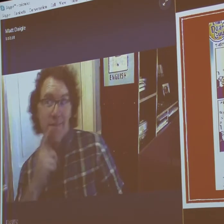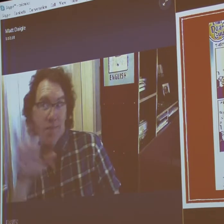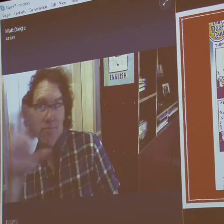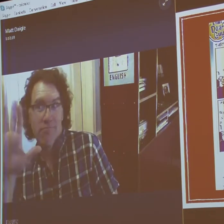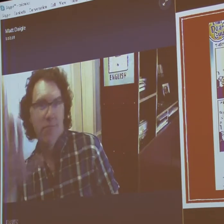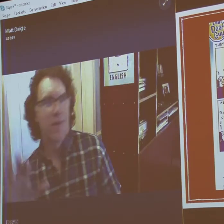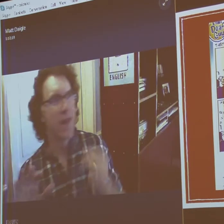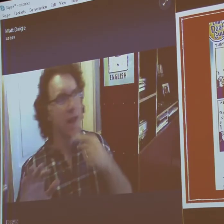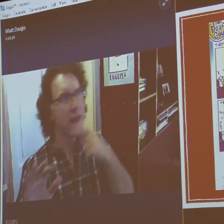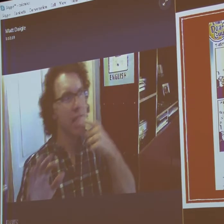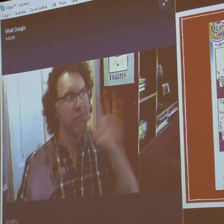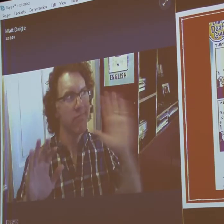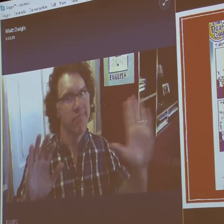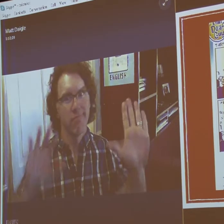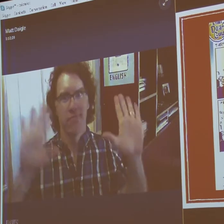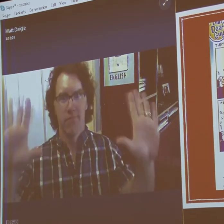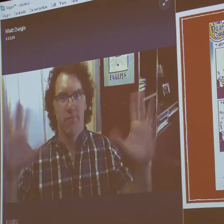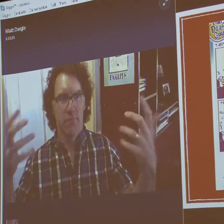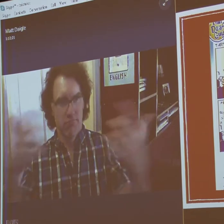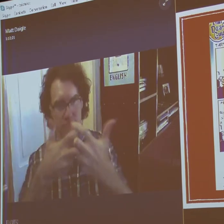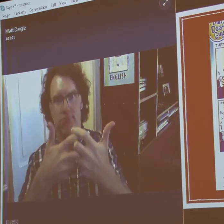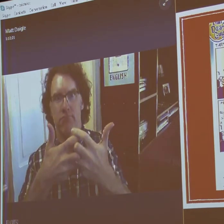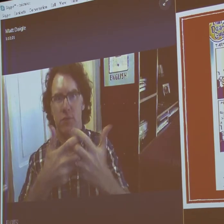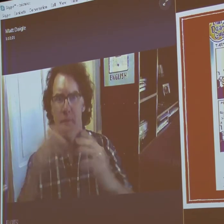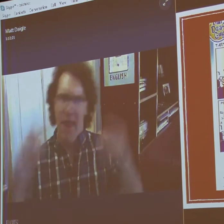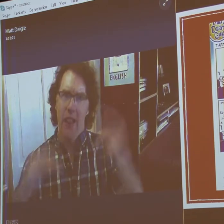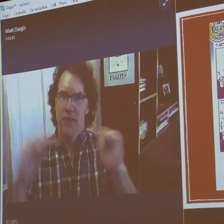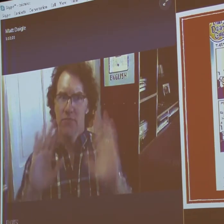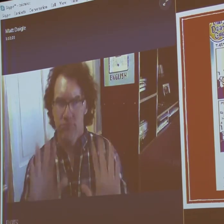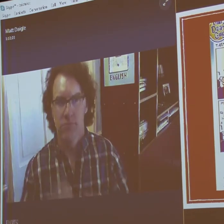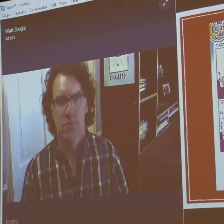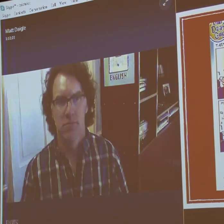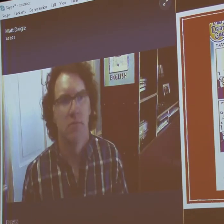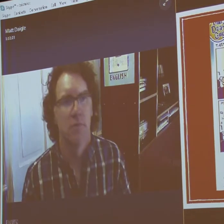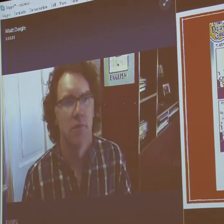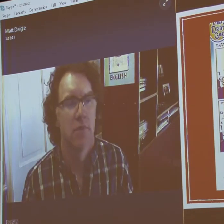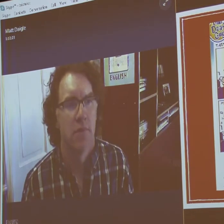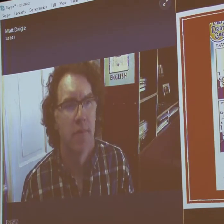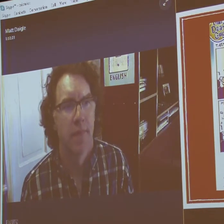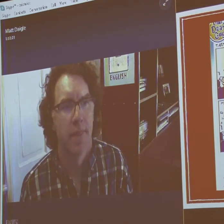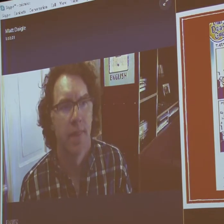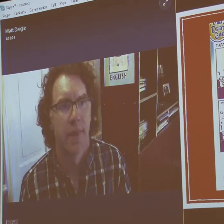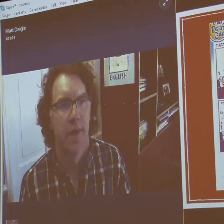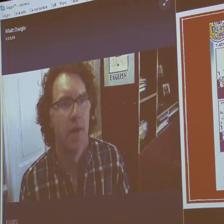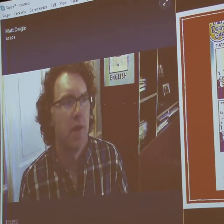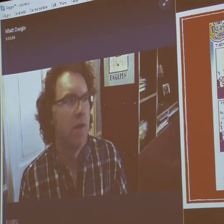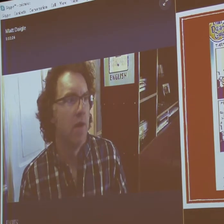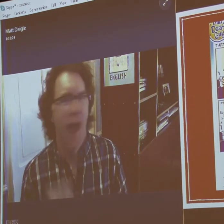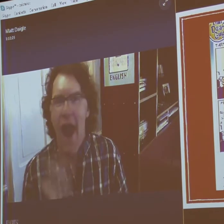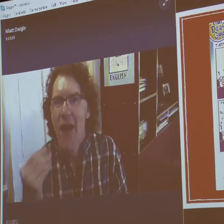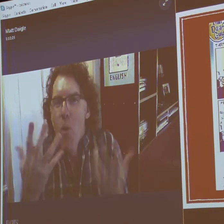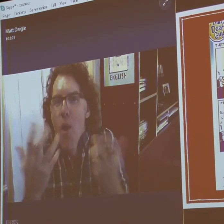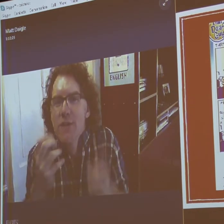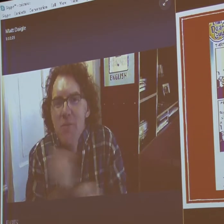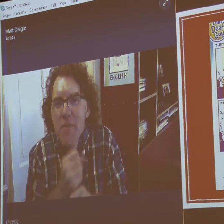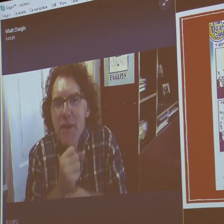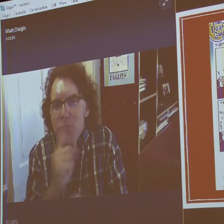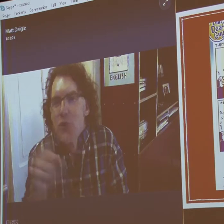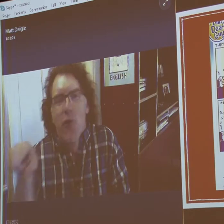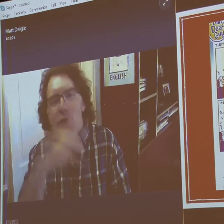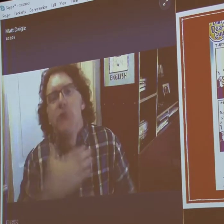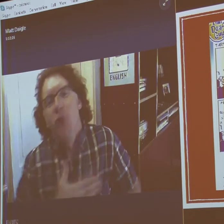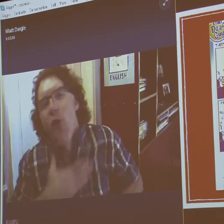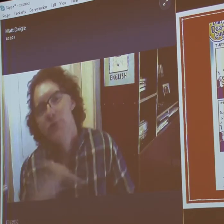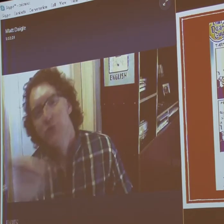strips. We have to have a balance, where deaf people will enjoy it, but hearing people who can hear will enjoy it as